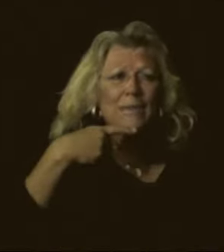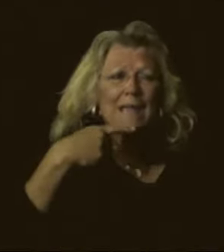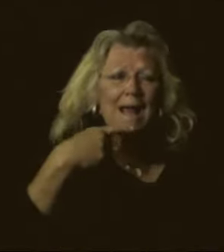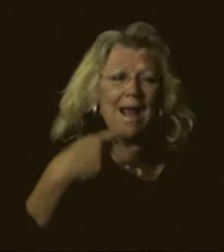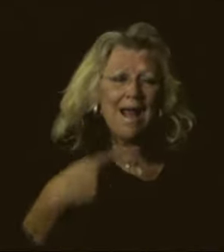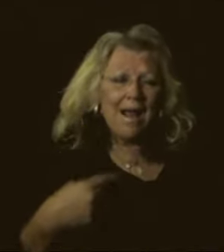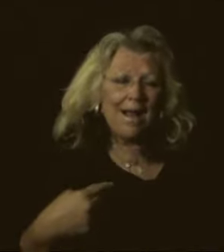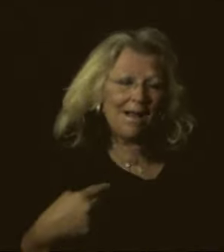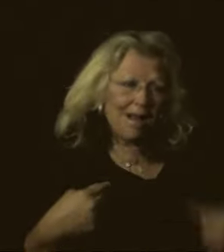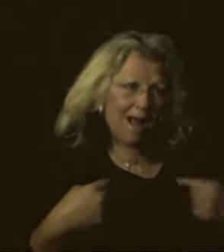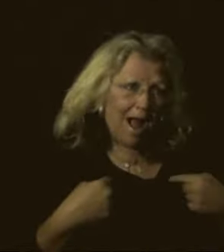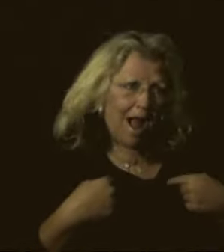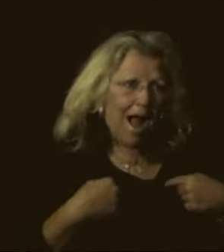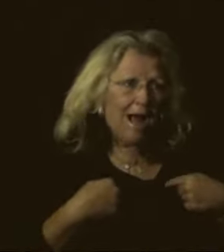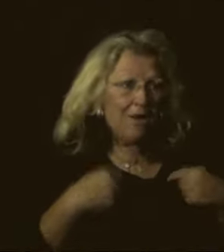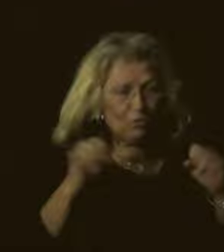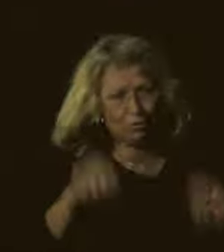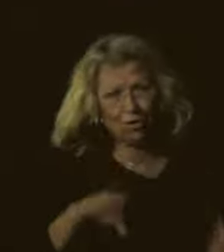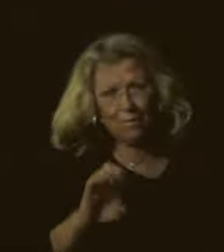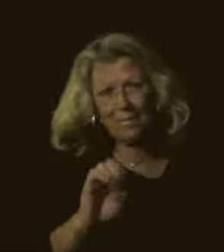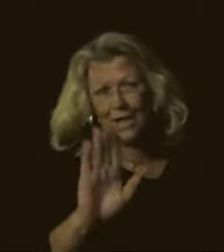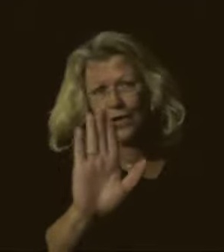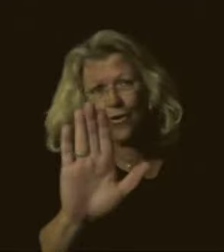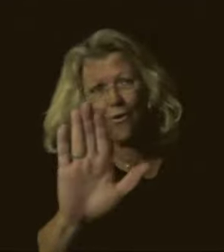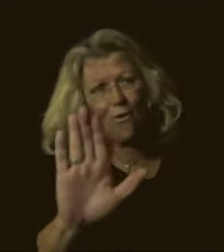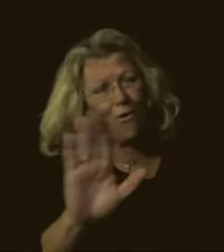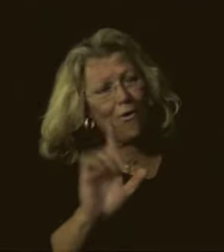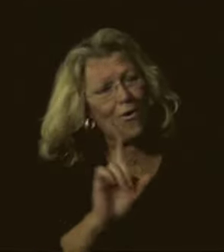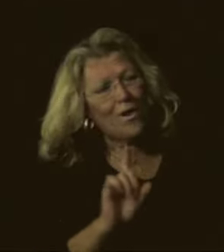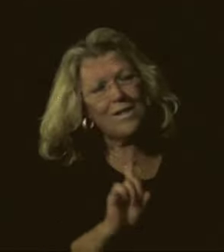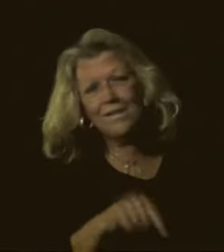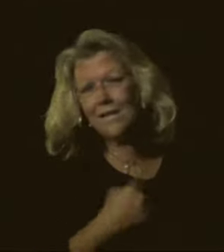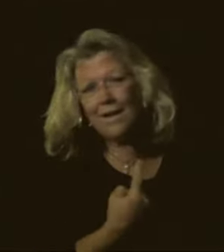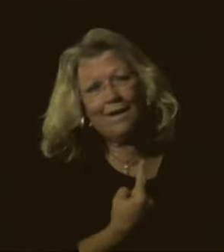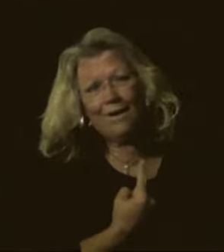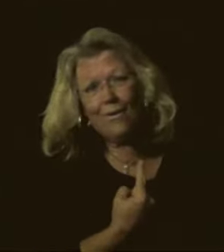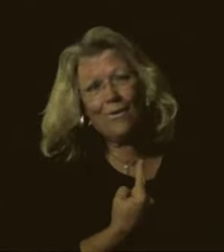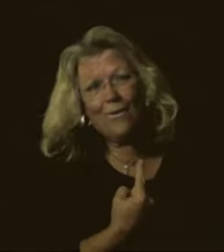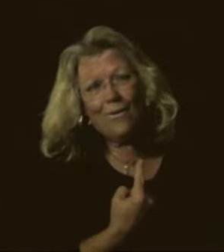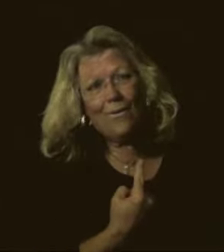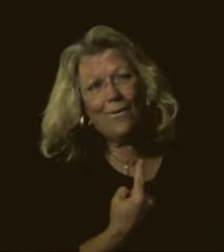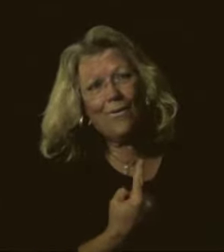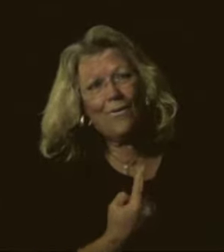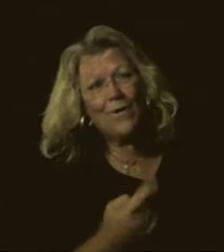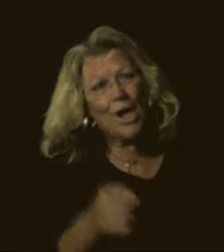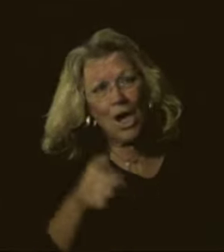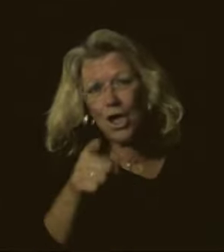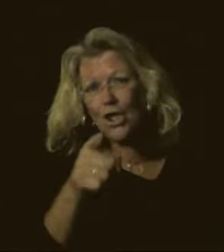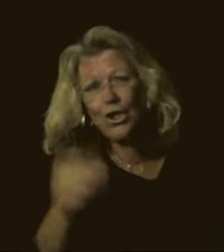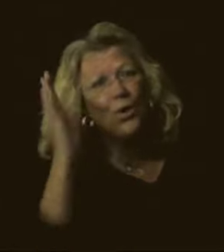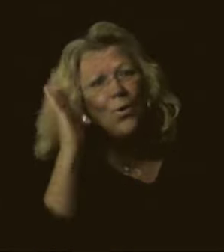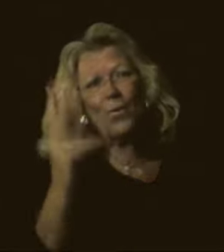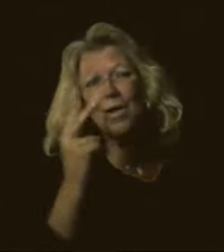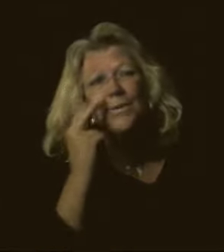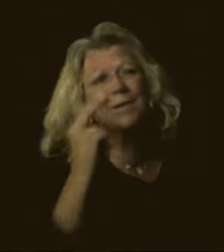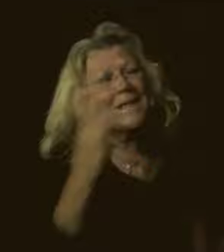say I could be all to learn You will see